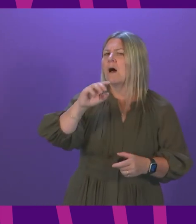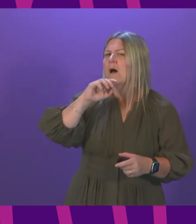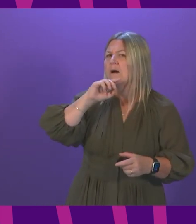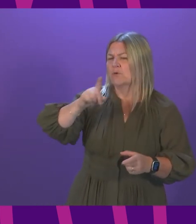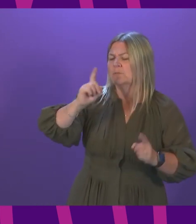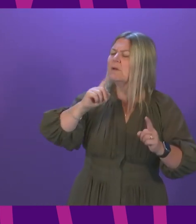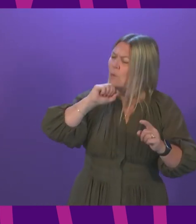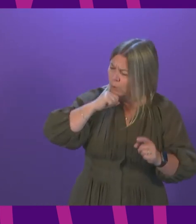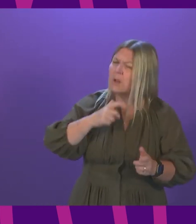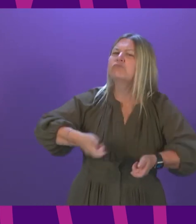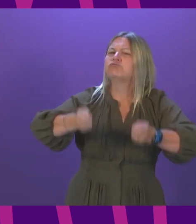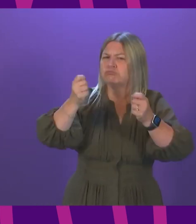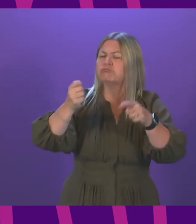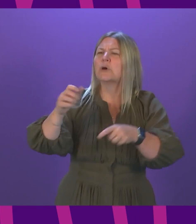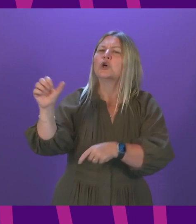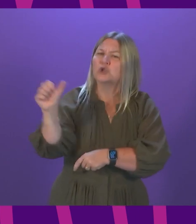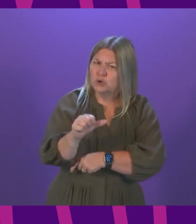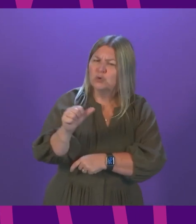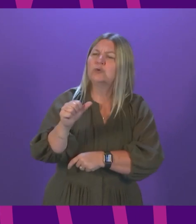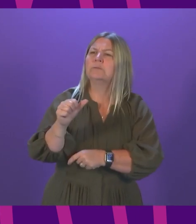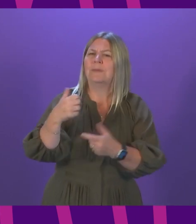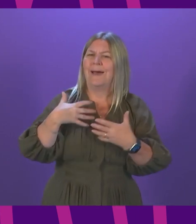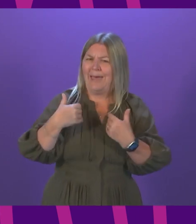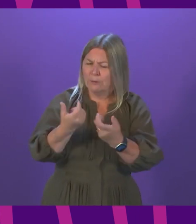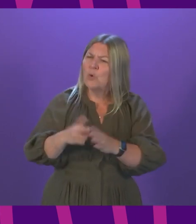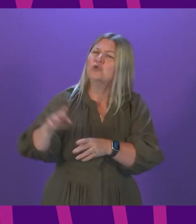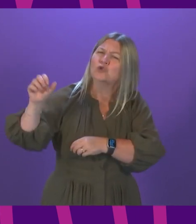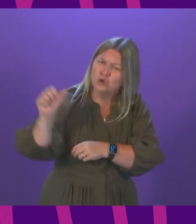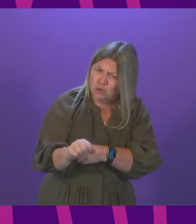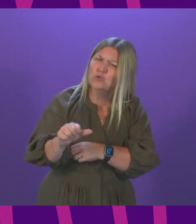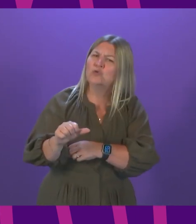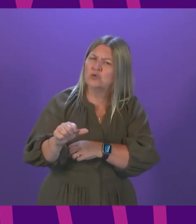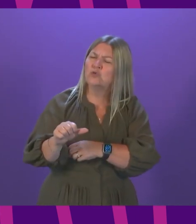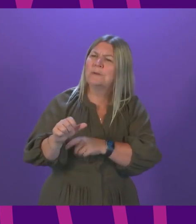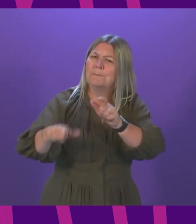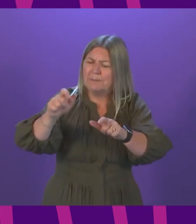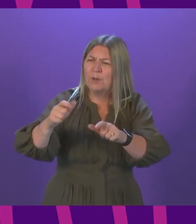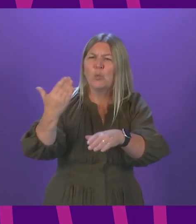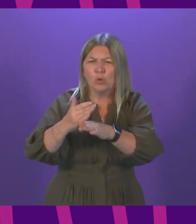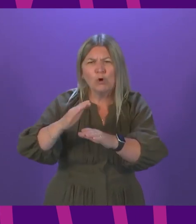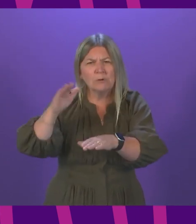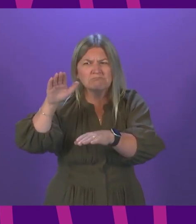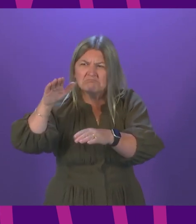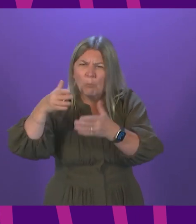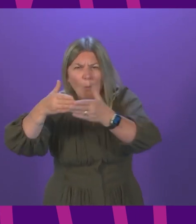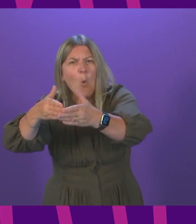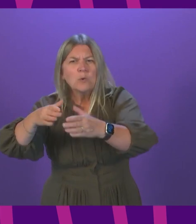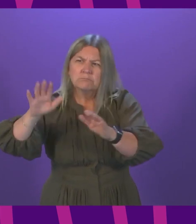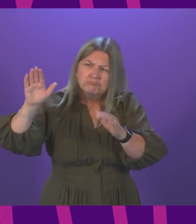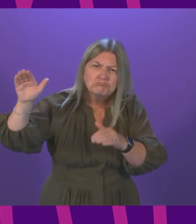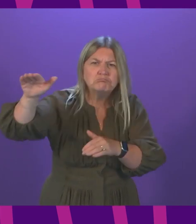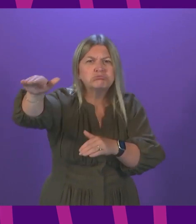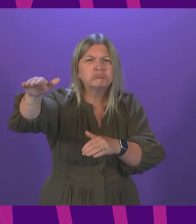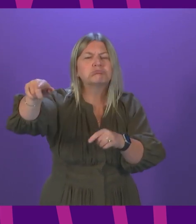should be vaccinating seafarers. It is the case, and this is an important general point to make, that the minimum